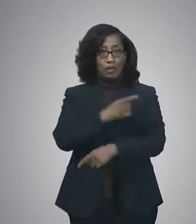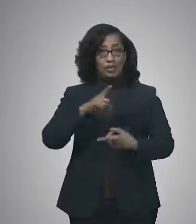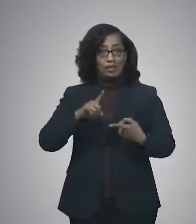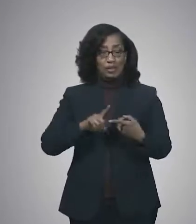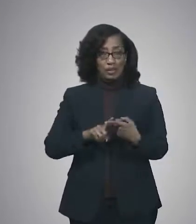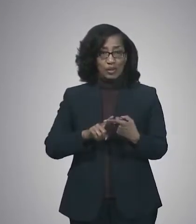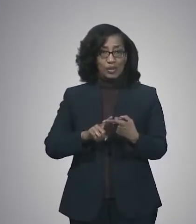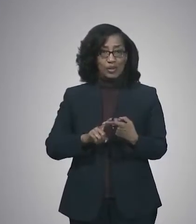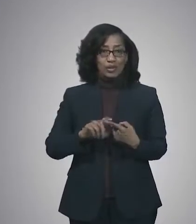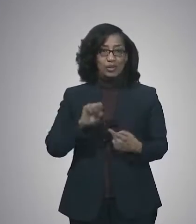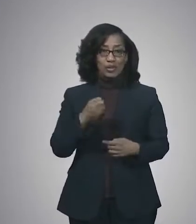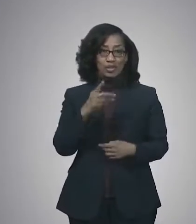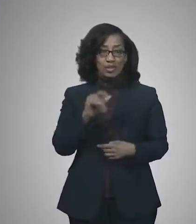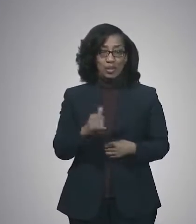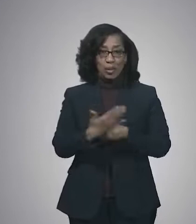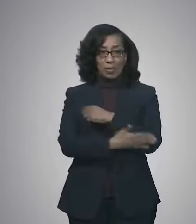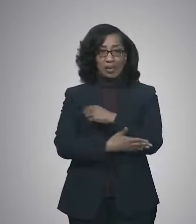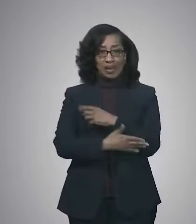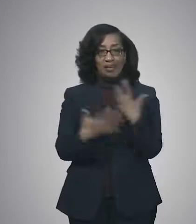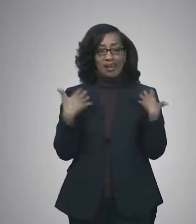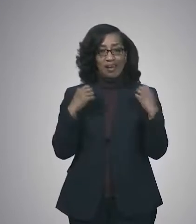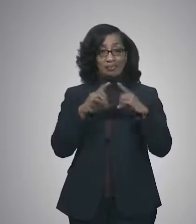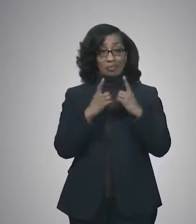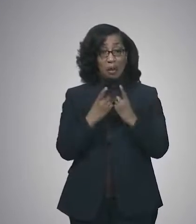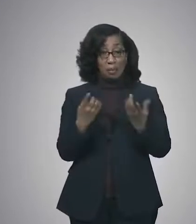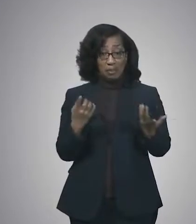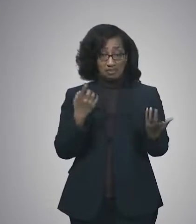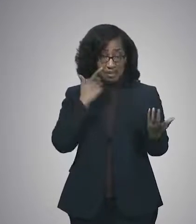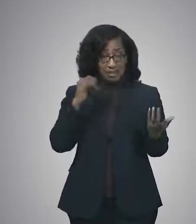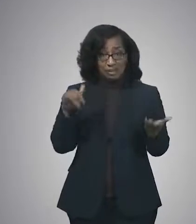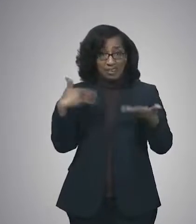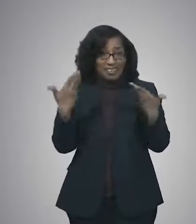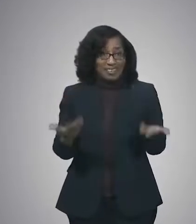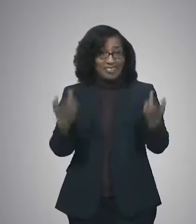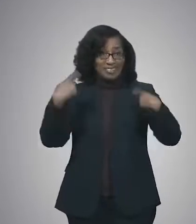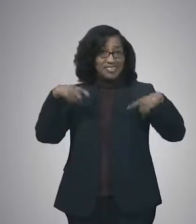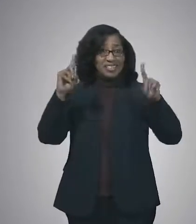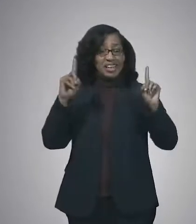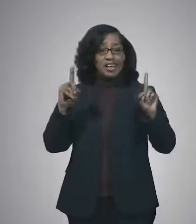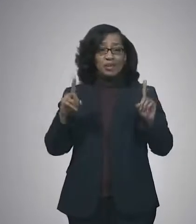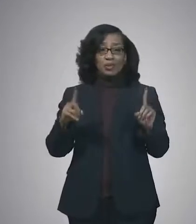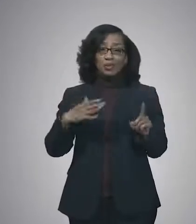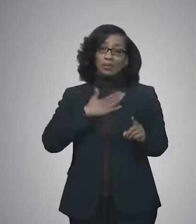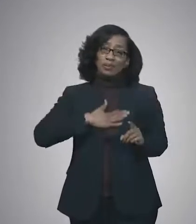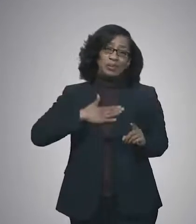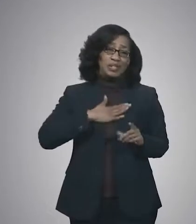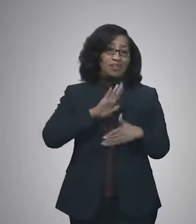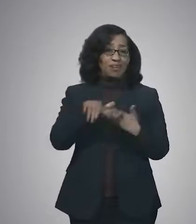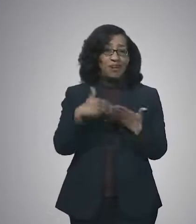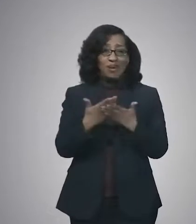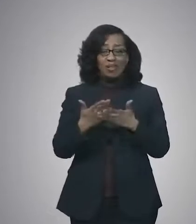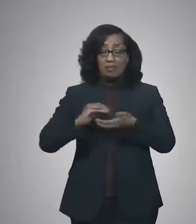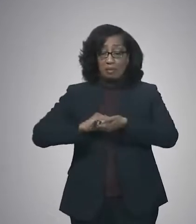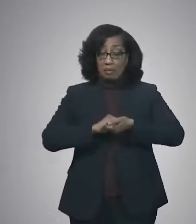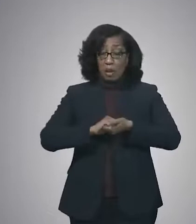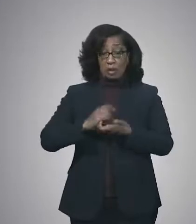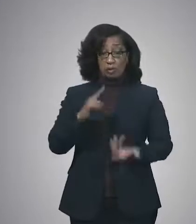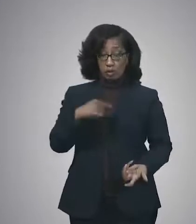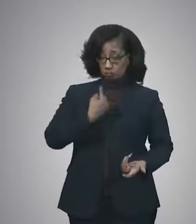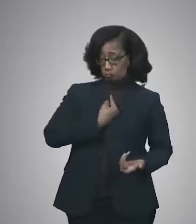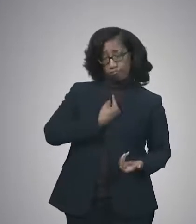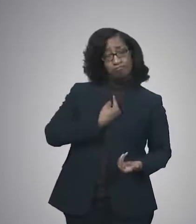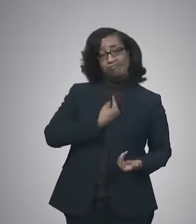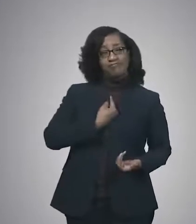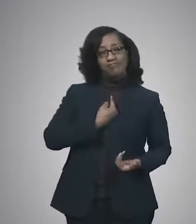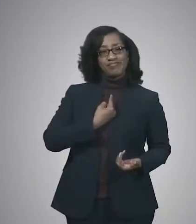all of our continued community partners because we are honestly in this together, and we cannot do this by ourselves. No